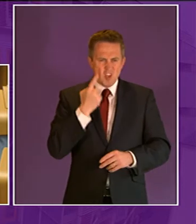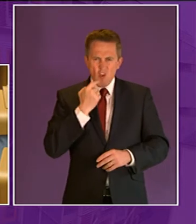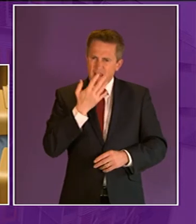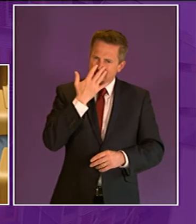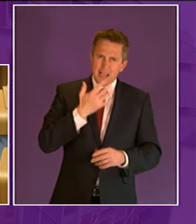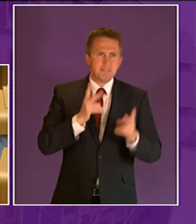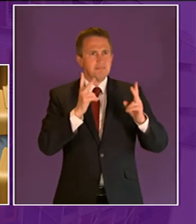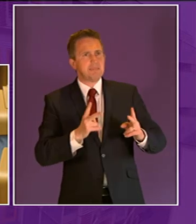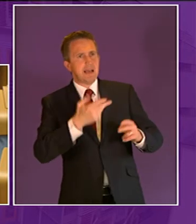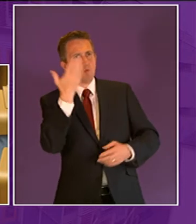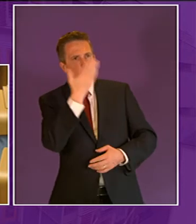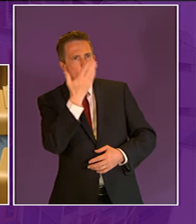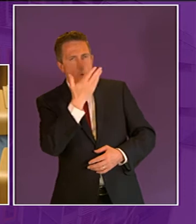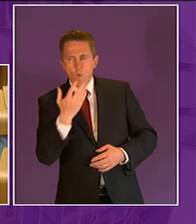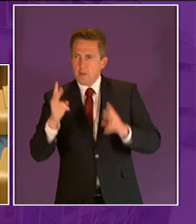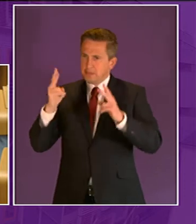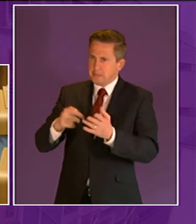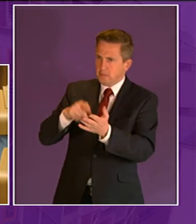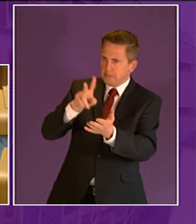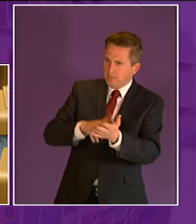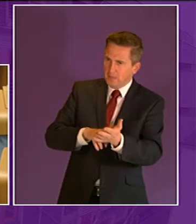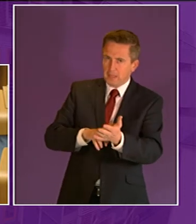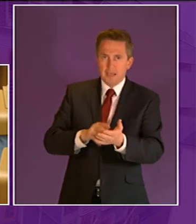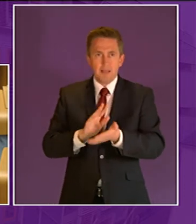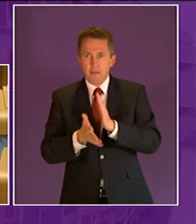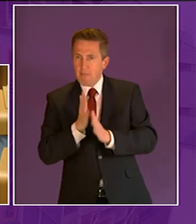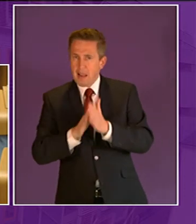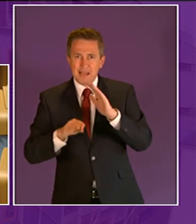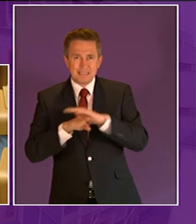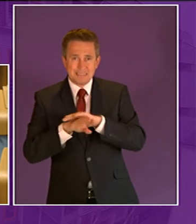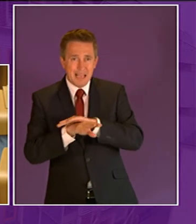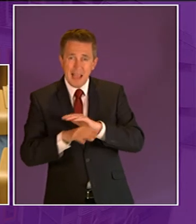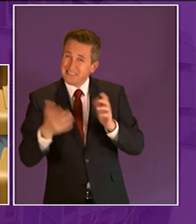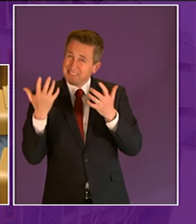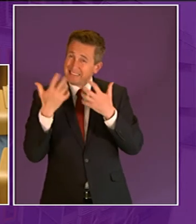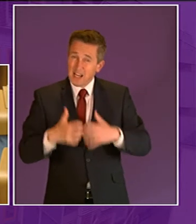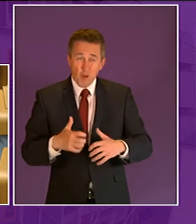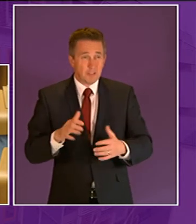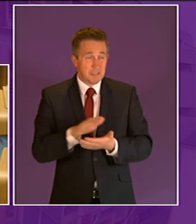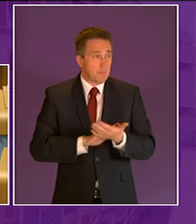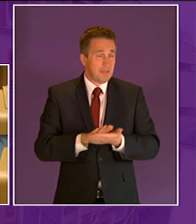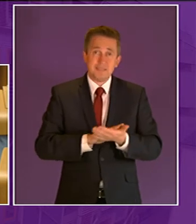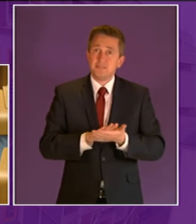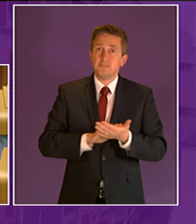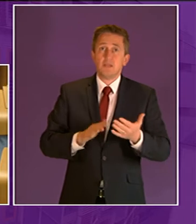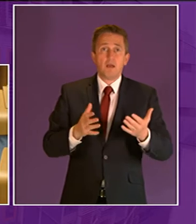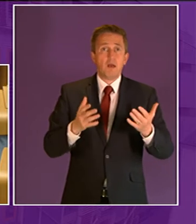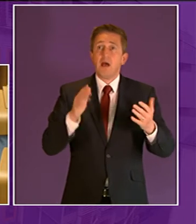all day they sit in front of the telly they play inside technology makes it easier to experience the outside world without